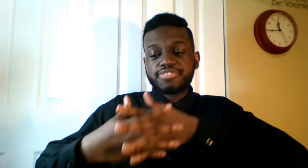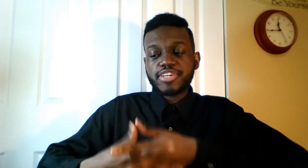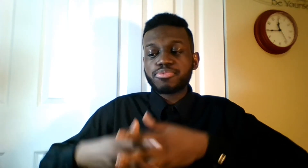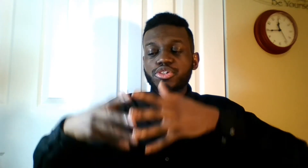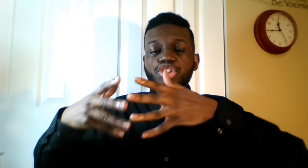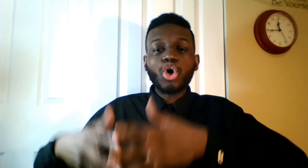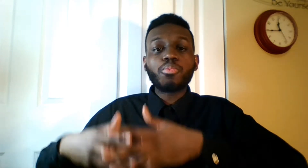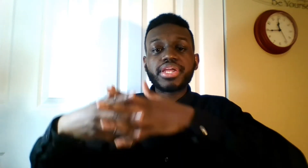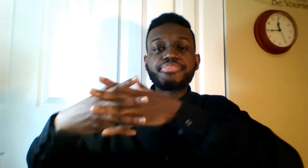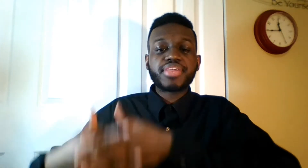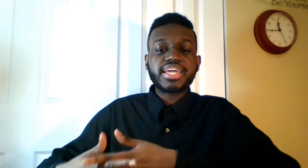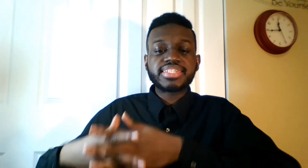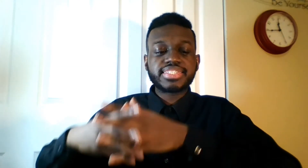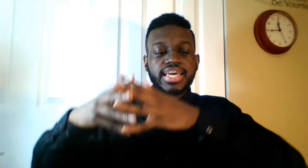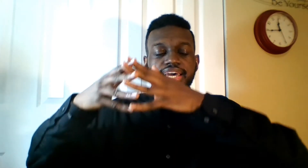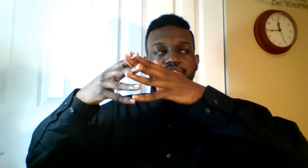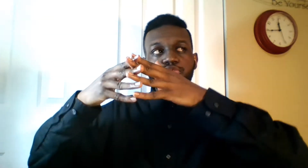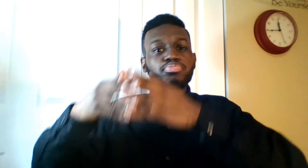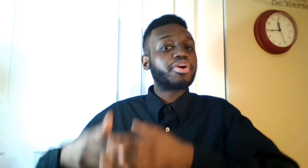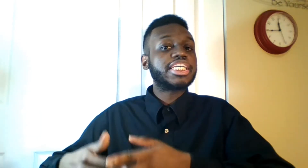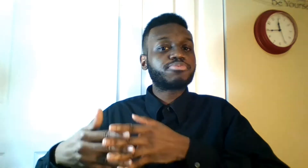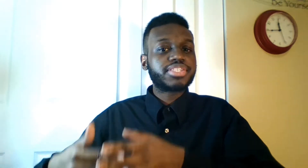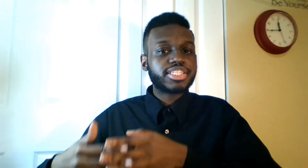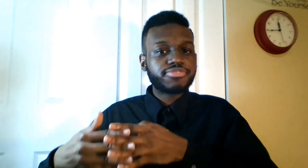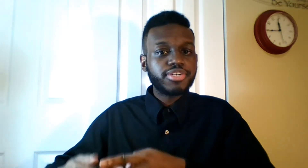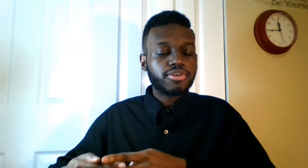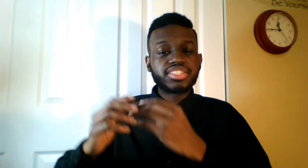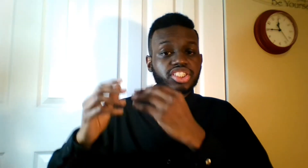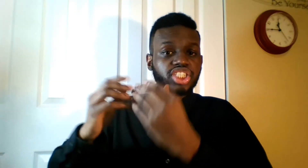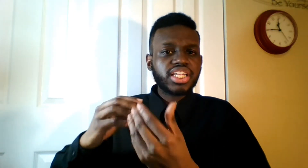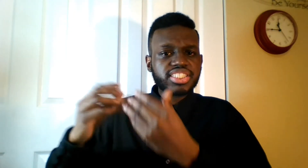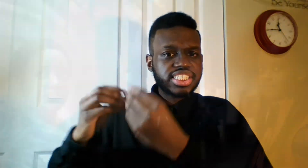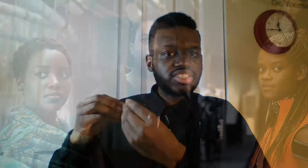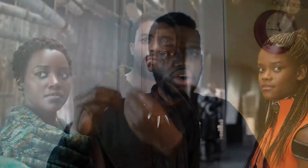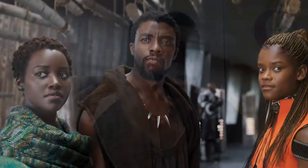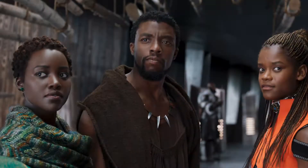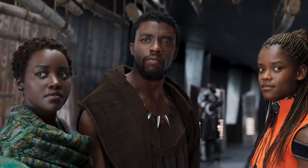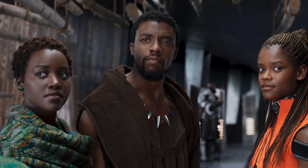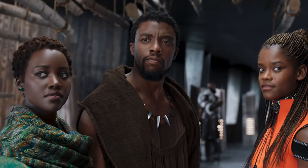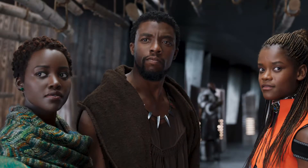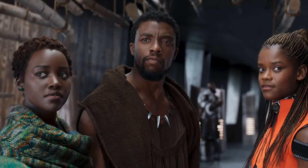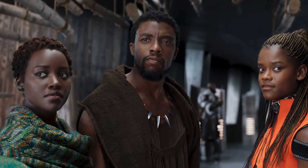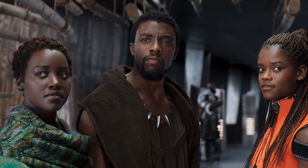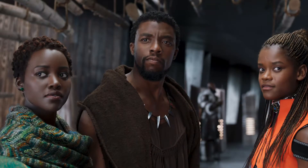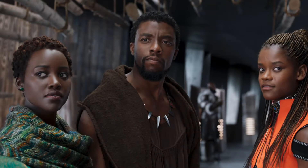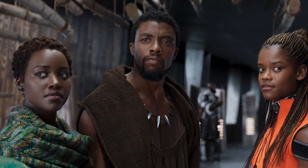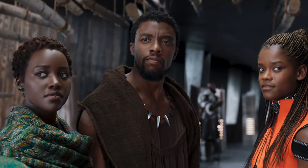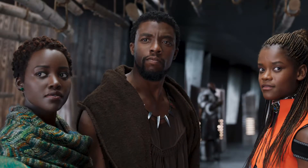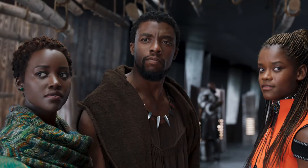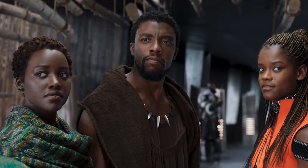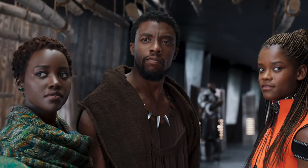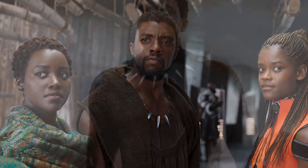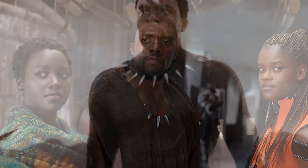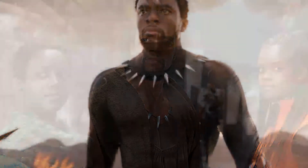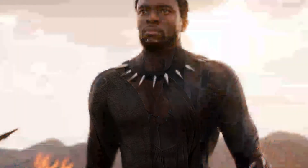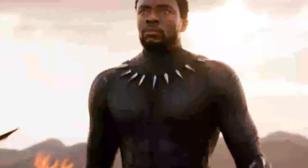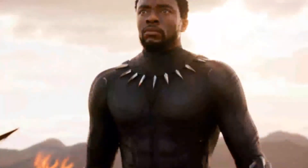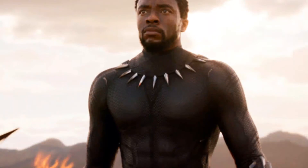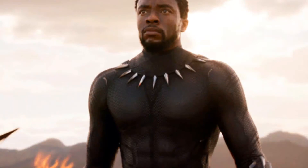film, there's so many things to praise with this film. T'Challa sees the hardships. He sees there's a dark past revolving